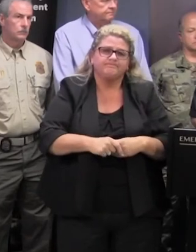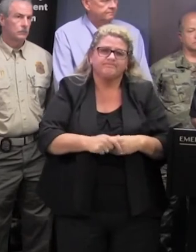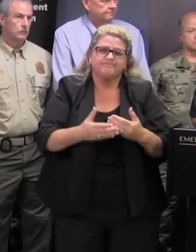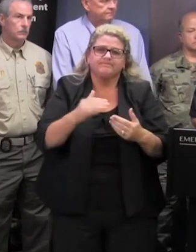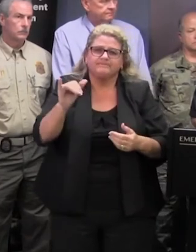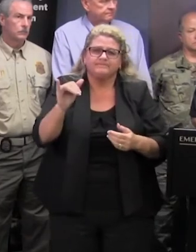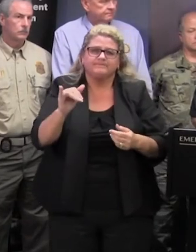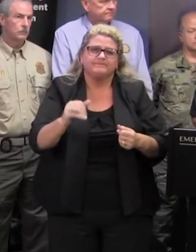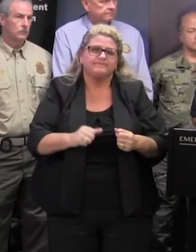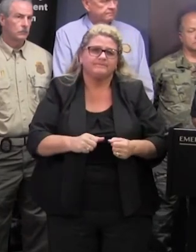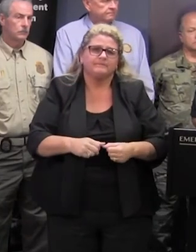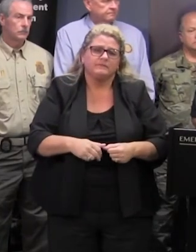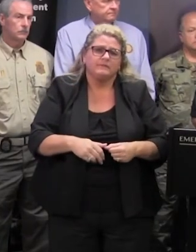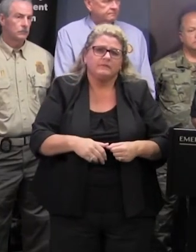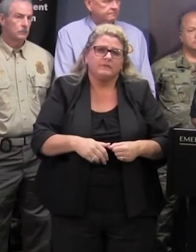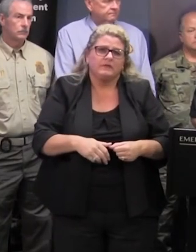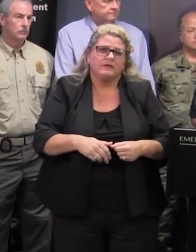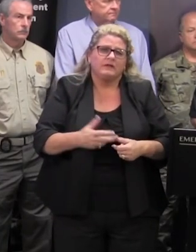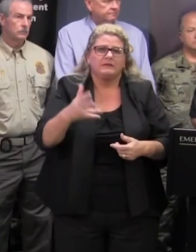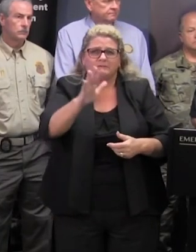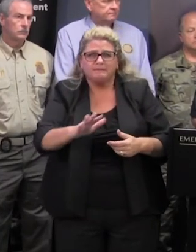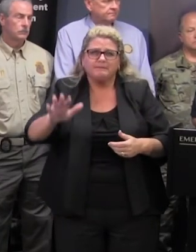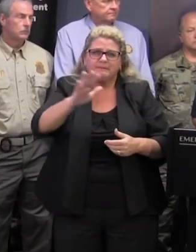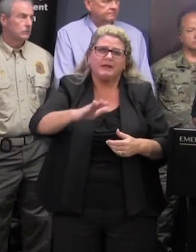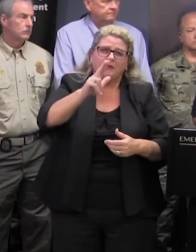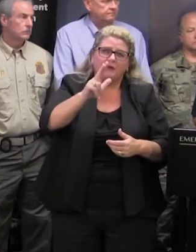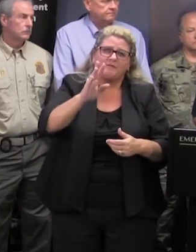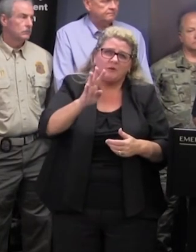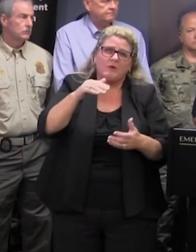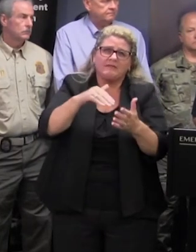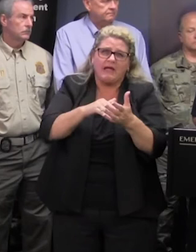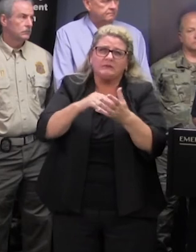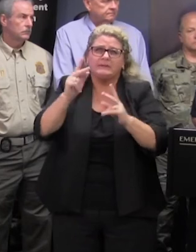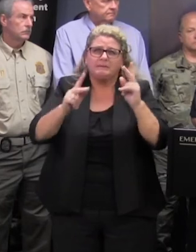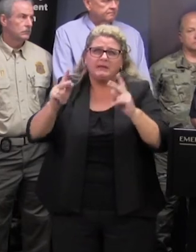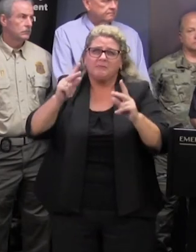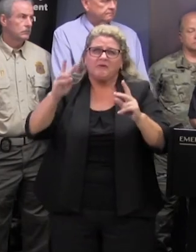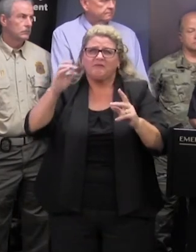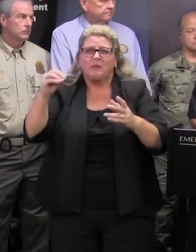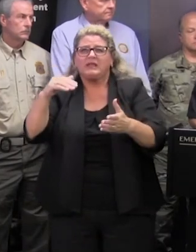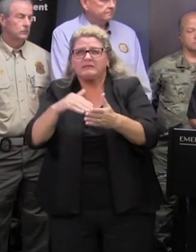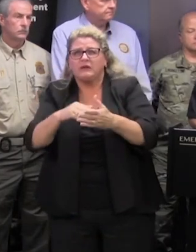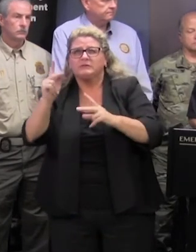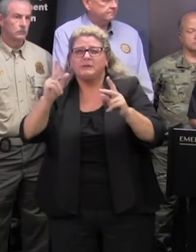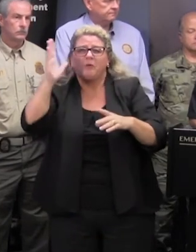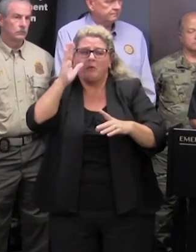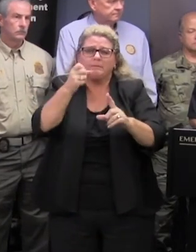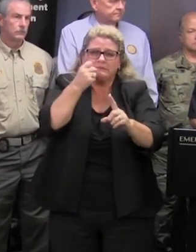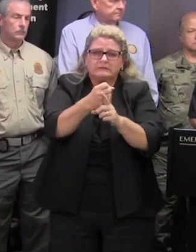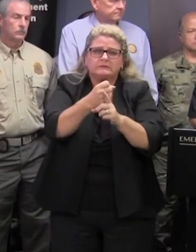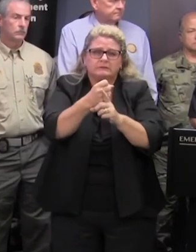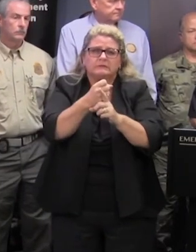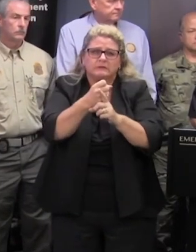and we probably could see you know again approximately 34 000 maybe people over 30 000 will be affected in some way uh